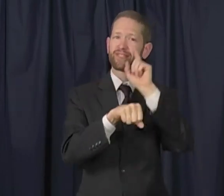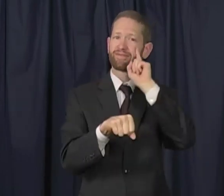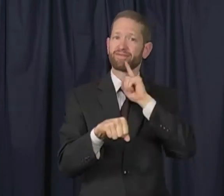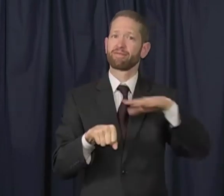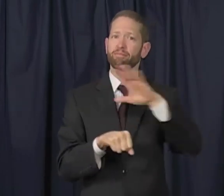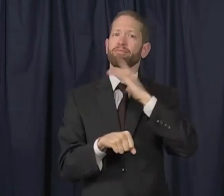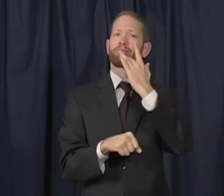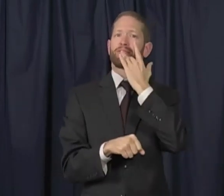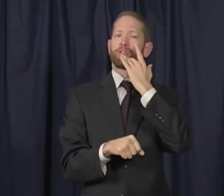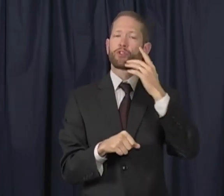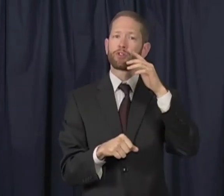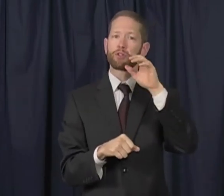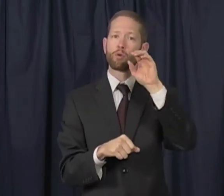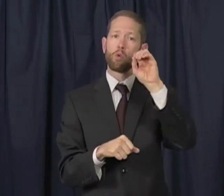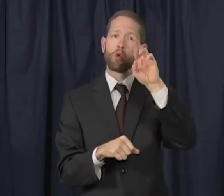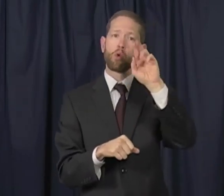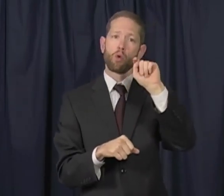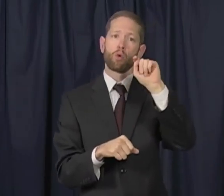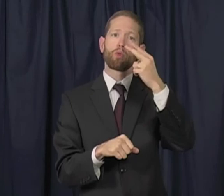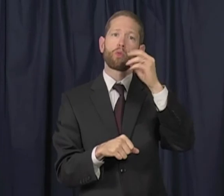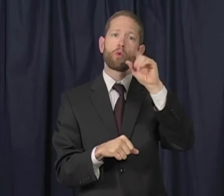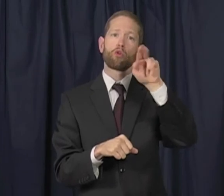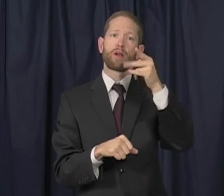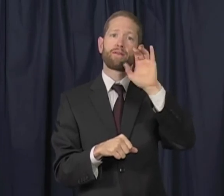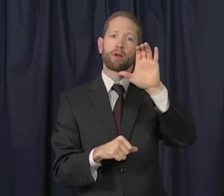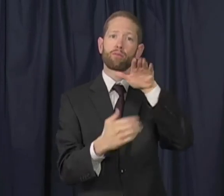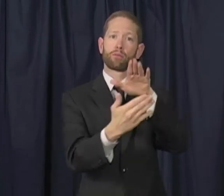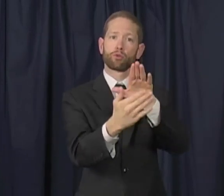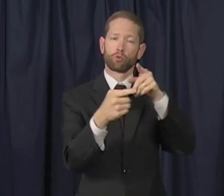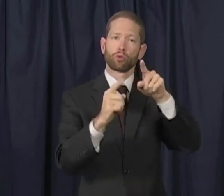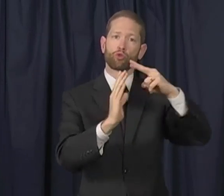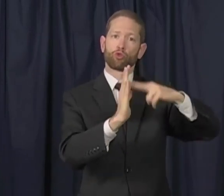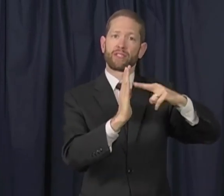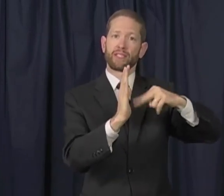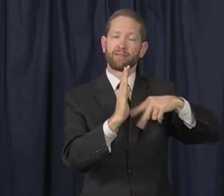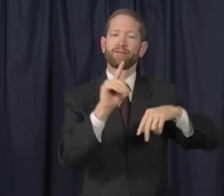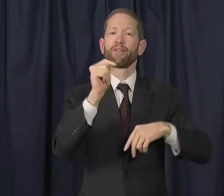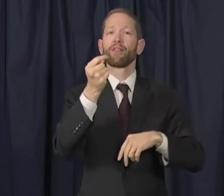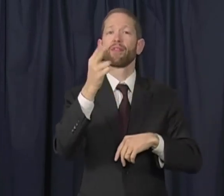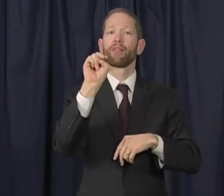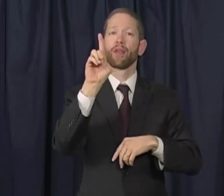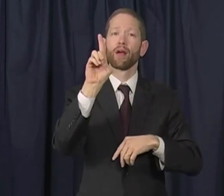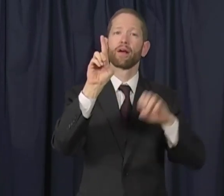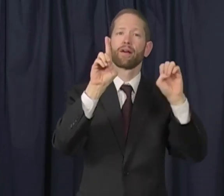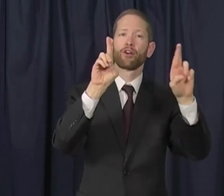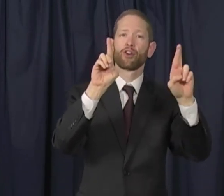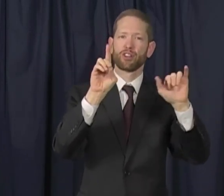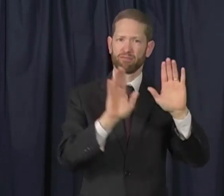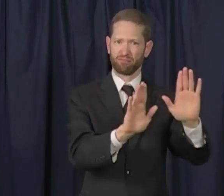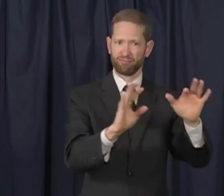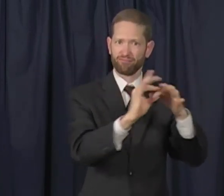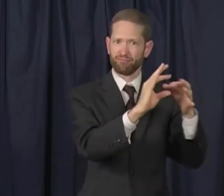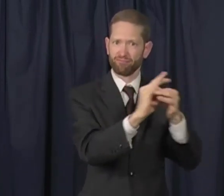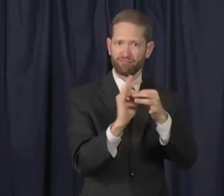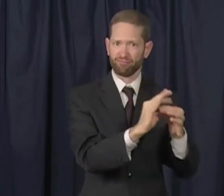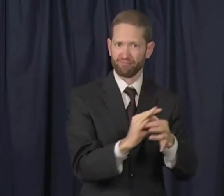So deaf people prefer to use the orthographic way for reading, for thund-er,